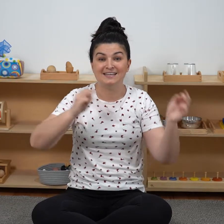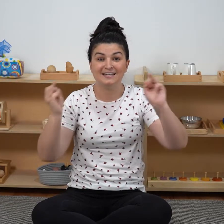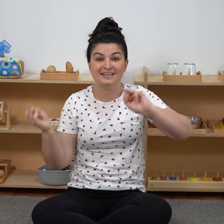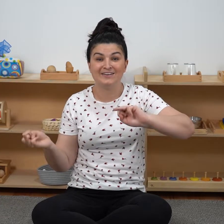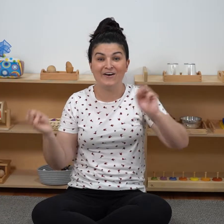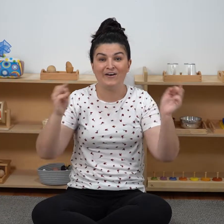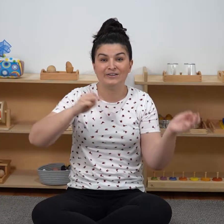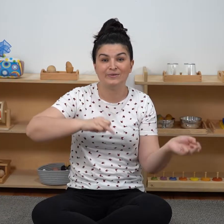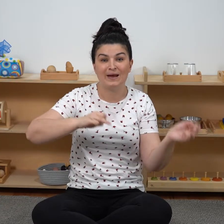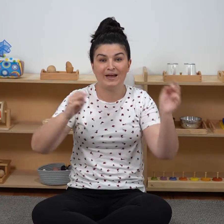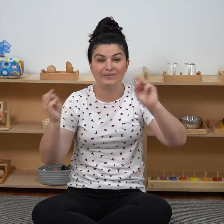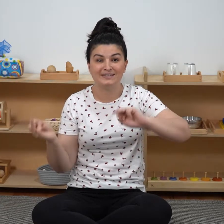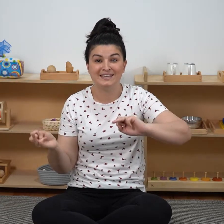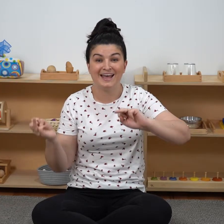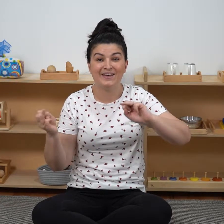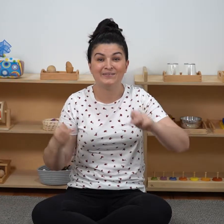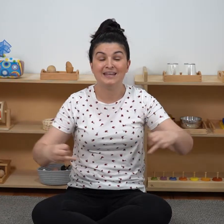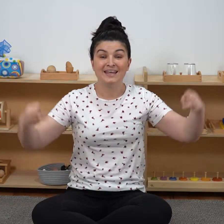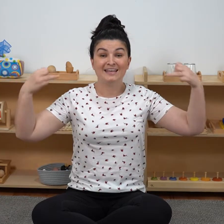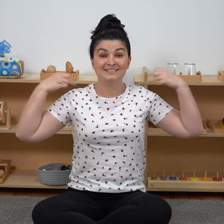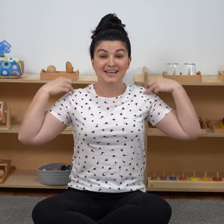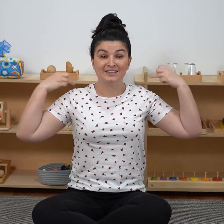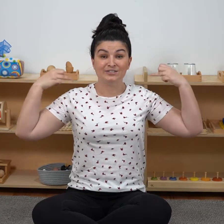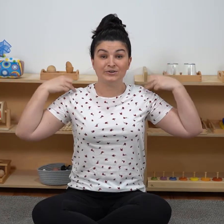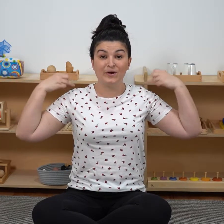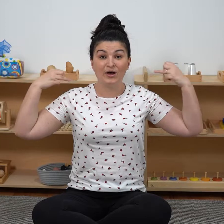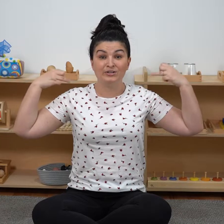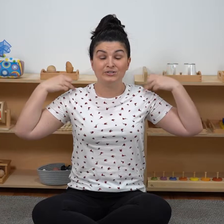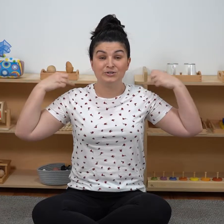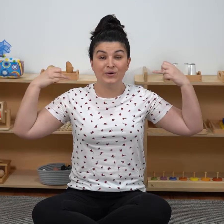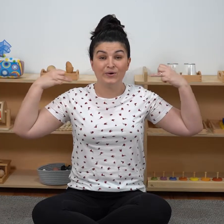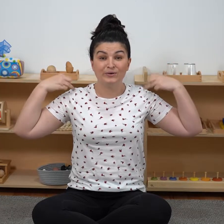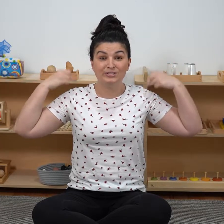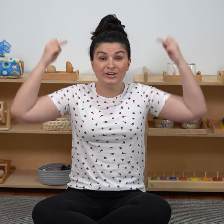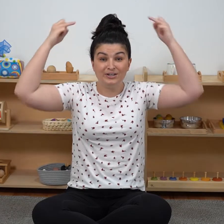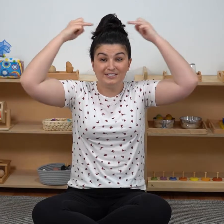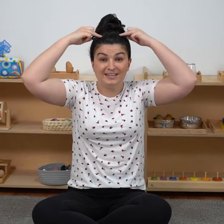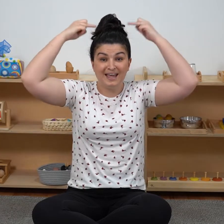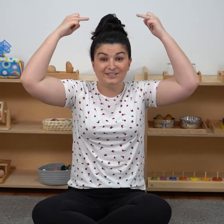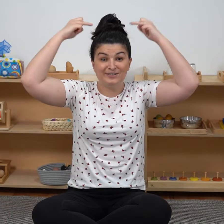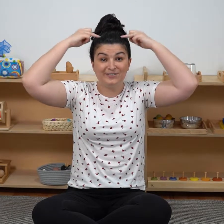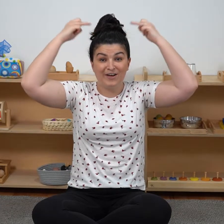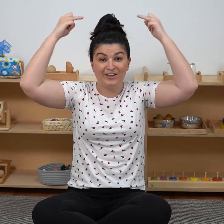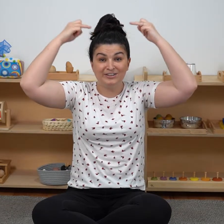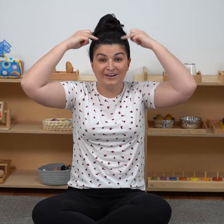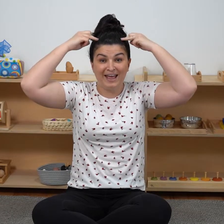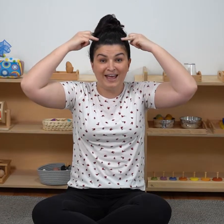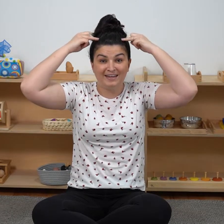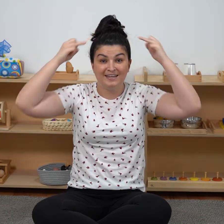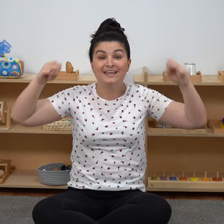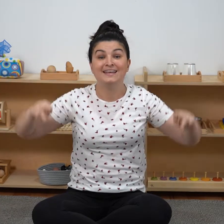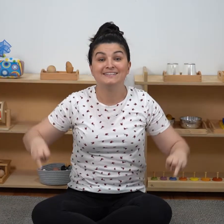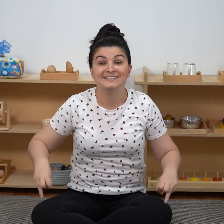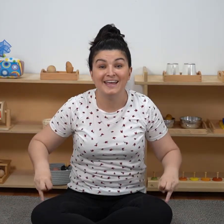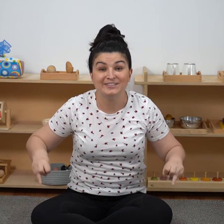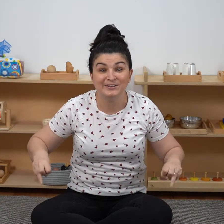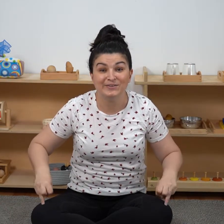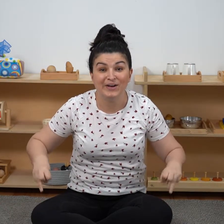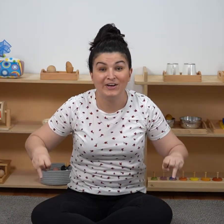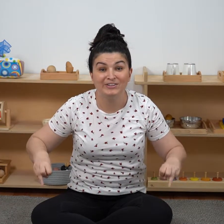all around the town. Dancer on your shoulders, dancer on your head, dancer on